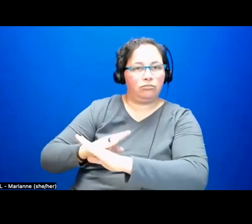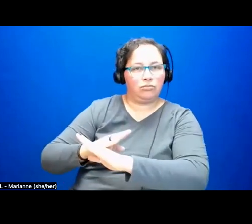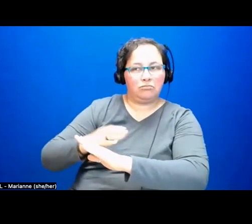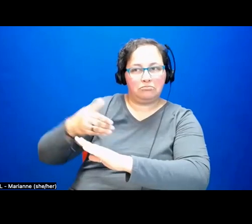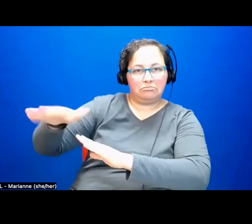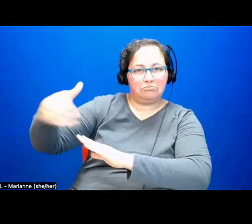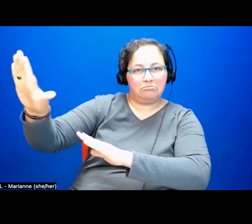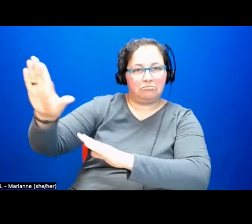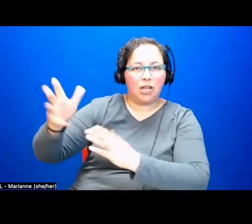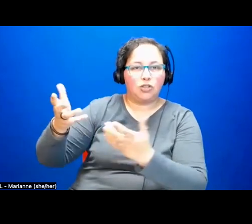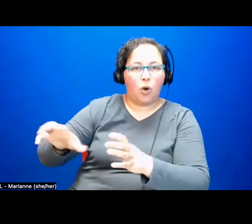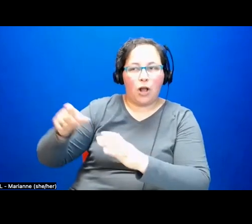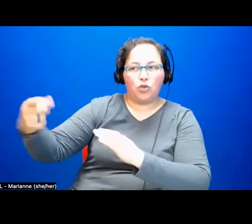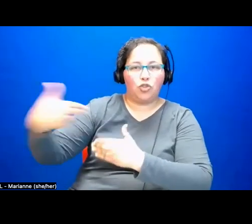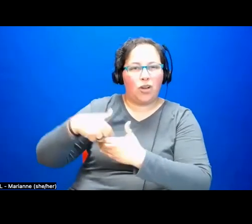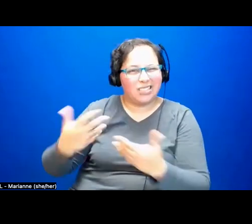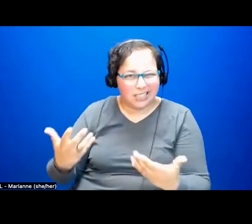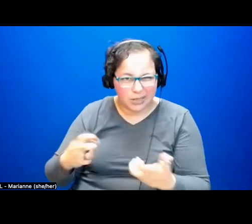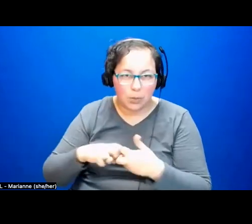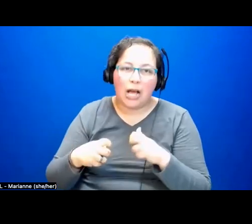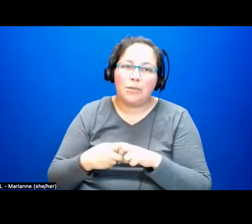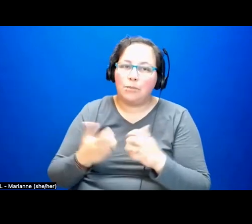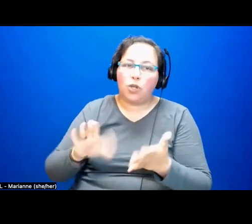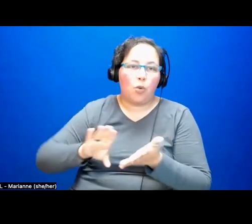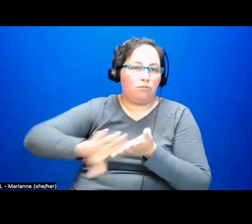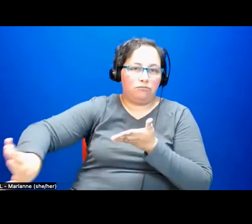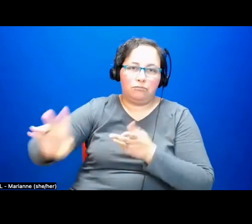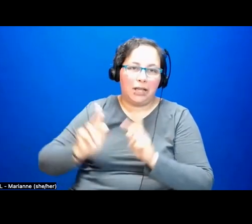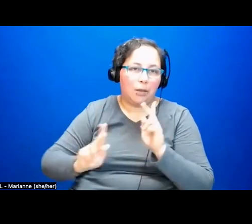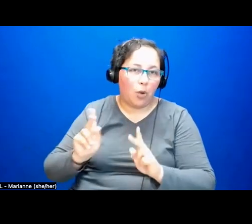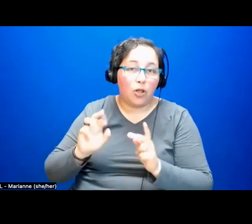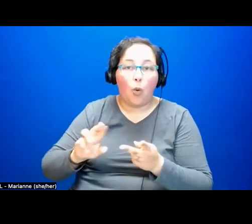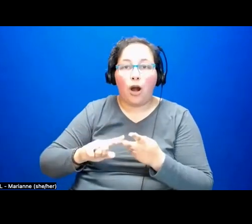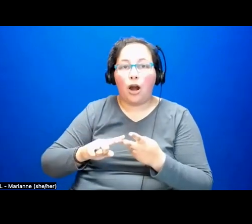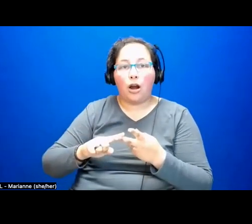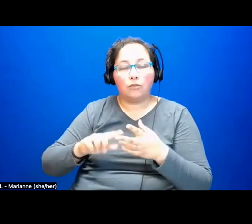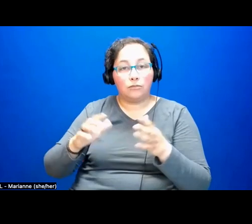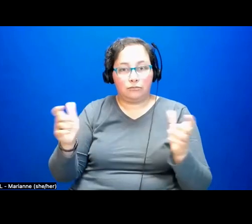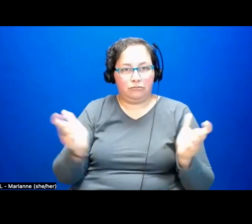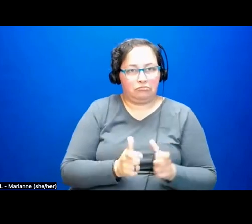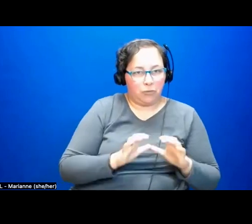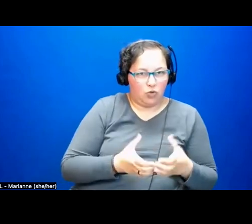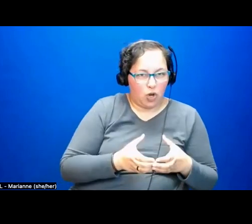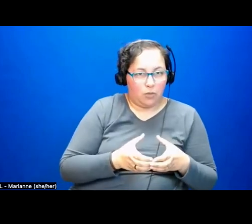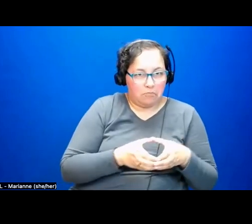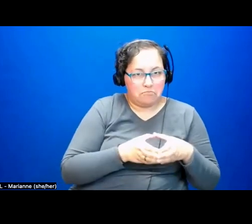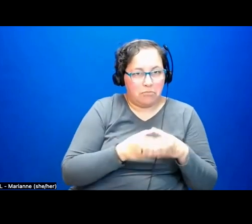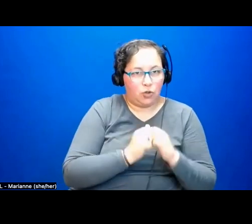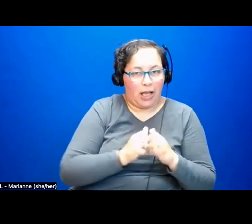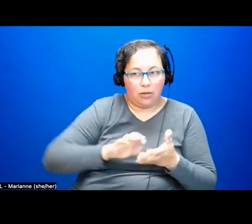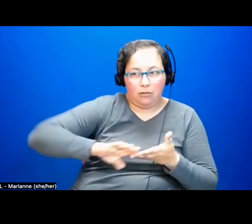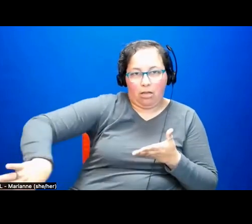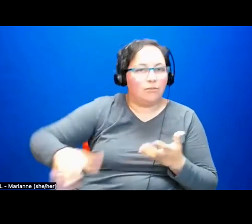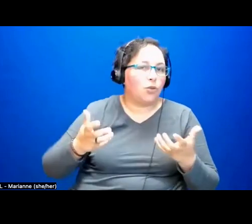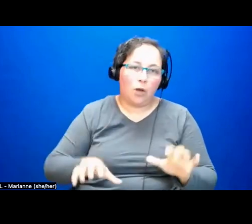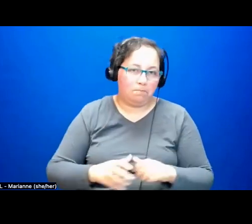There's also the problem, therefore, of exclusion and of depletion. So in particular, in